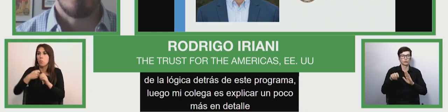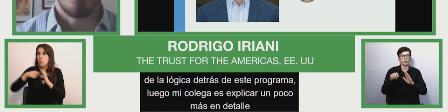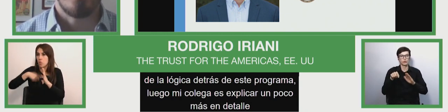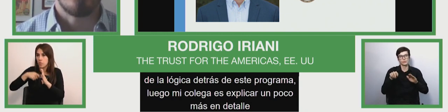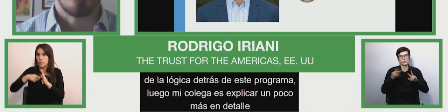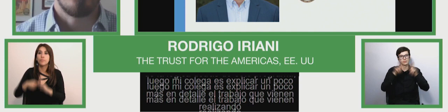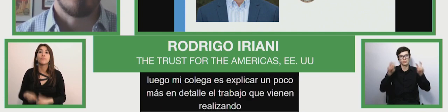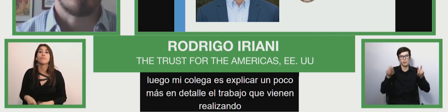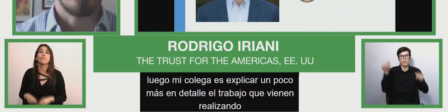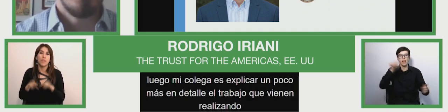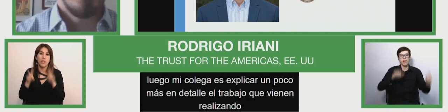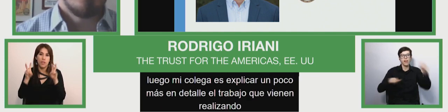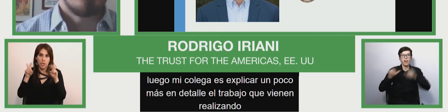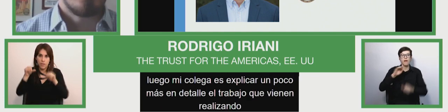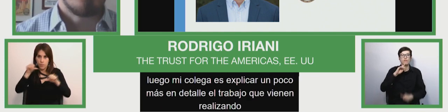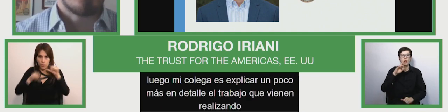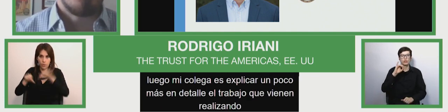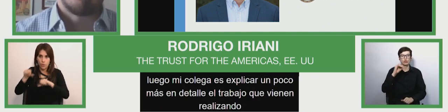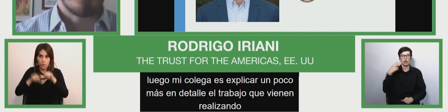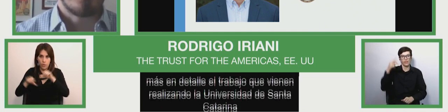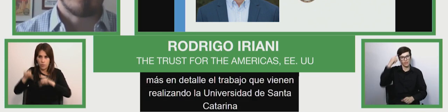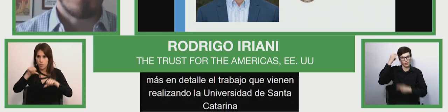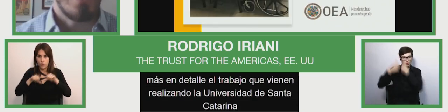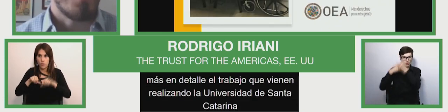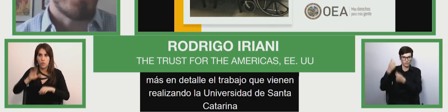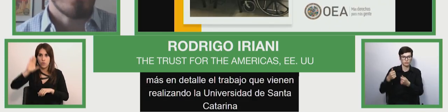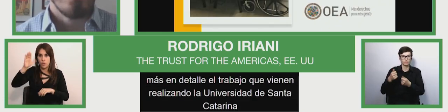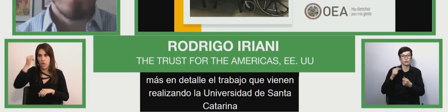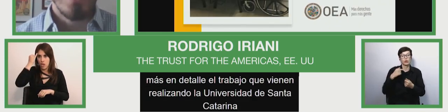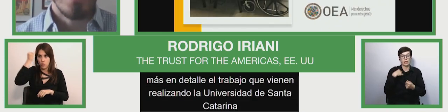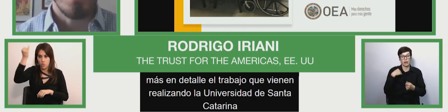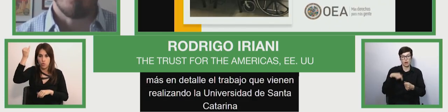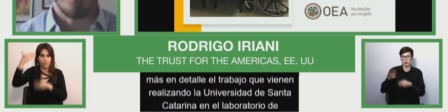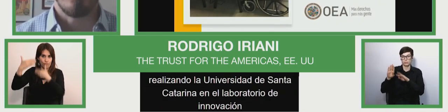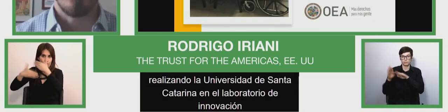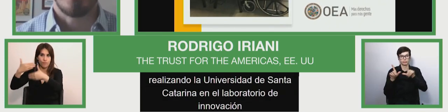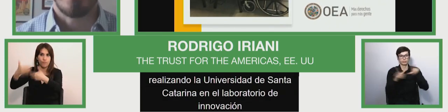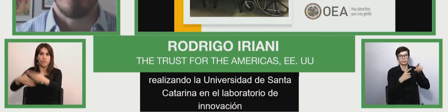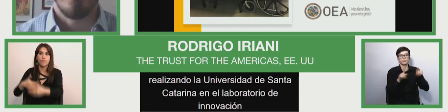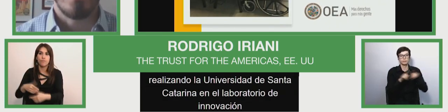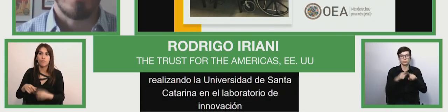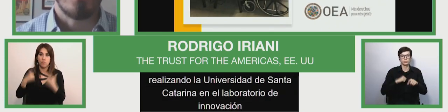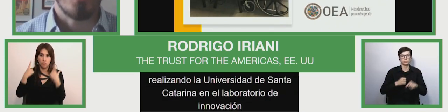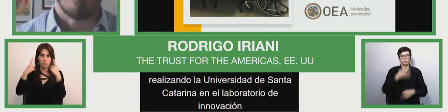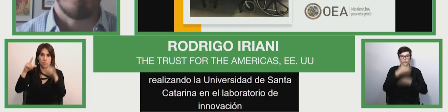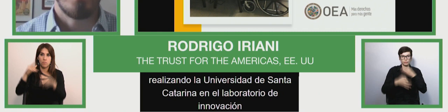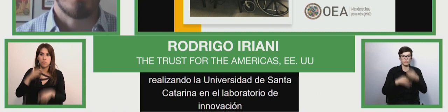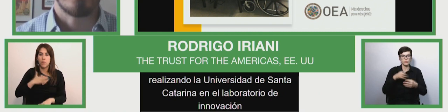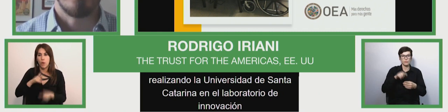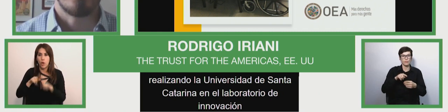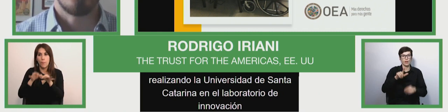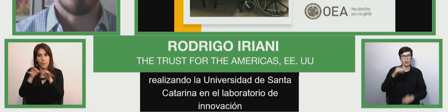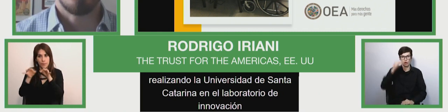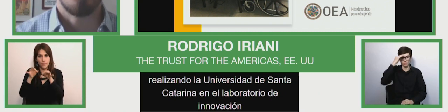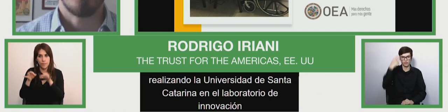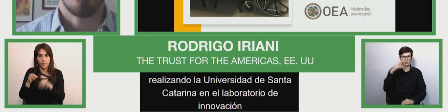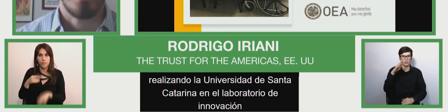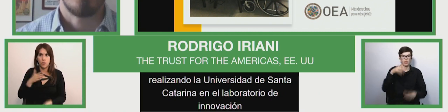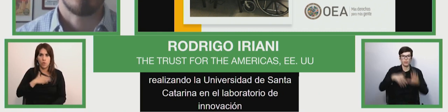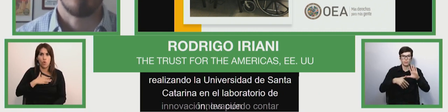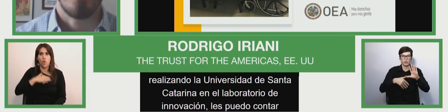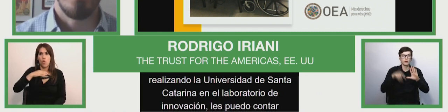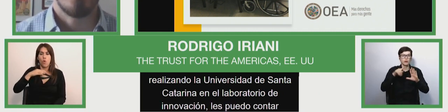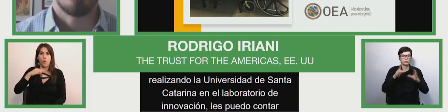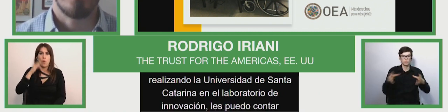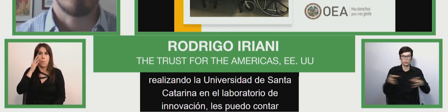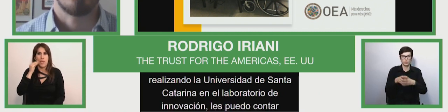colleague lourdes can from the university will explain you a little bit more in detail with the work that's been carried out by the santa cadrina